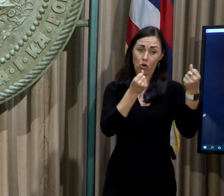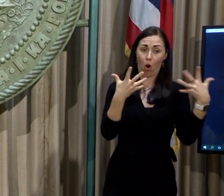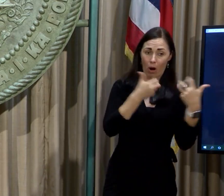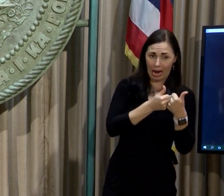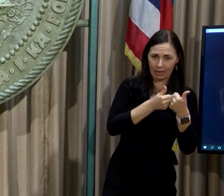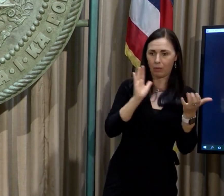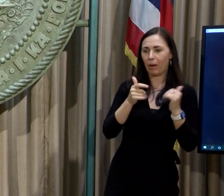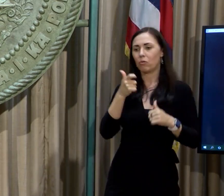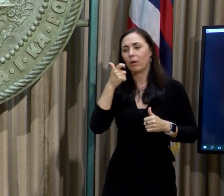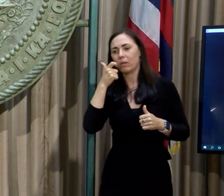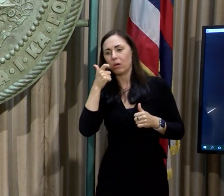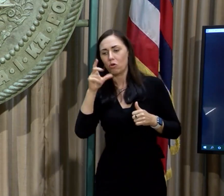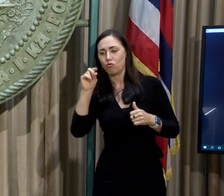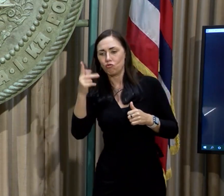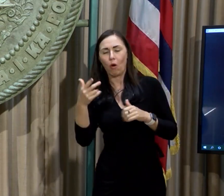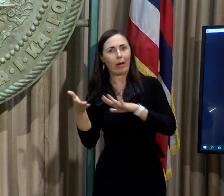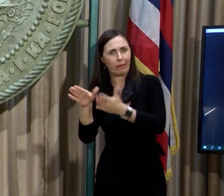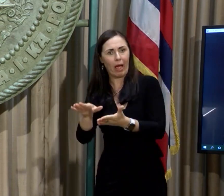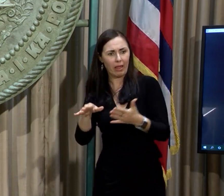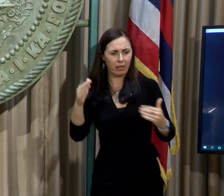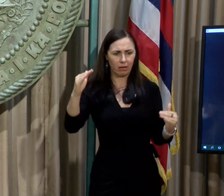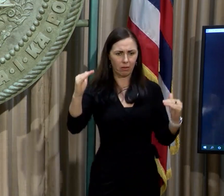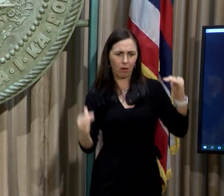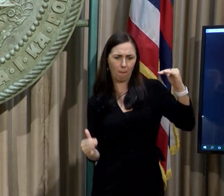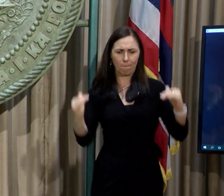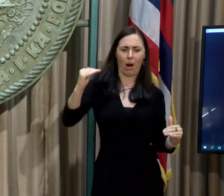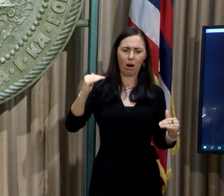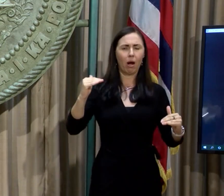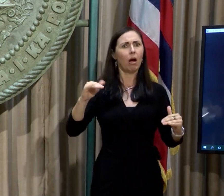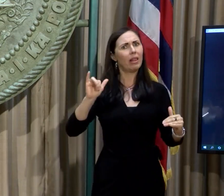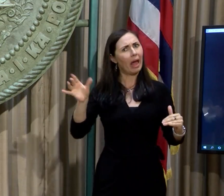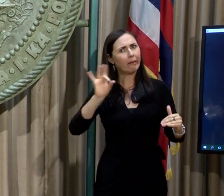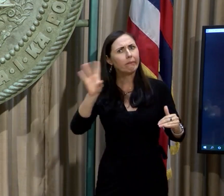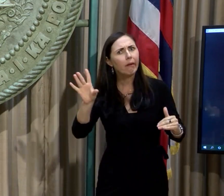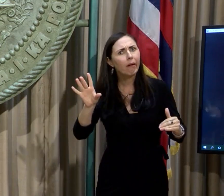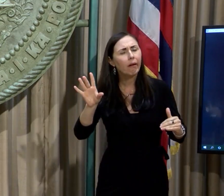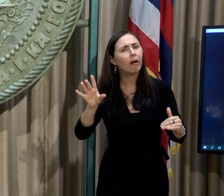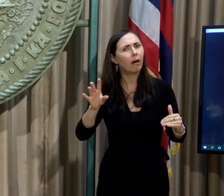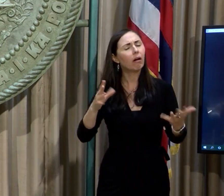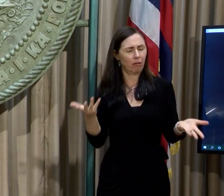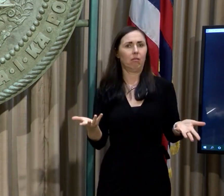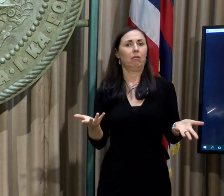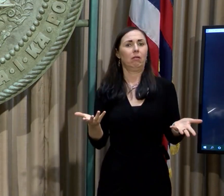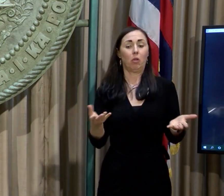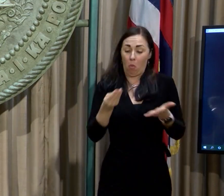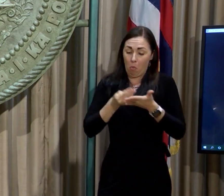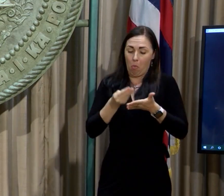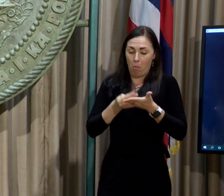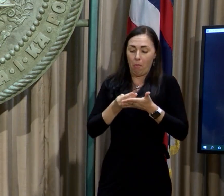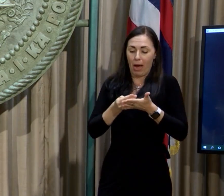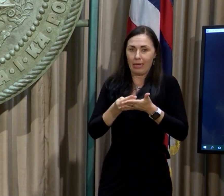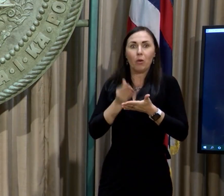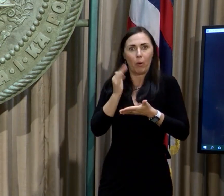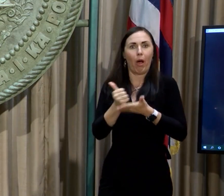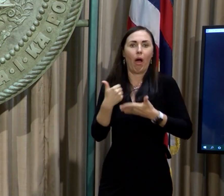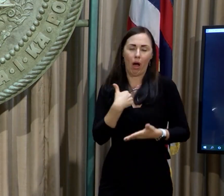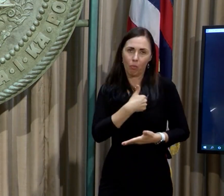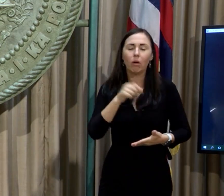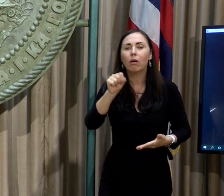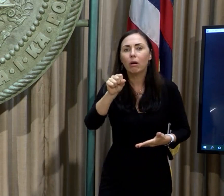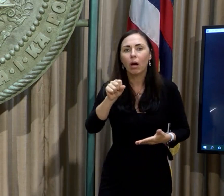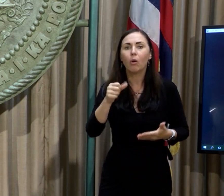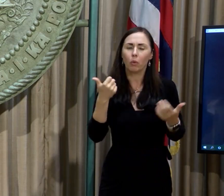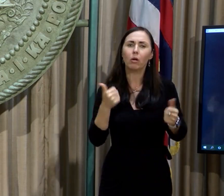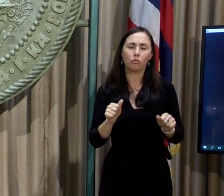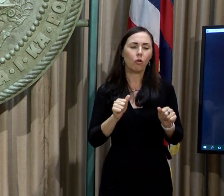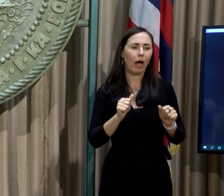in and of itself, I don't know what more you could say as far as how pervasive it is. So, monies help in this equation, and no doubt, we'll try